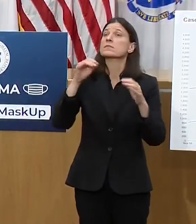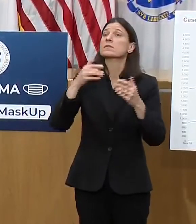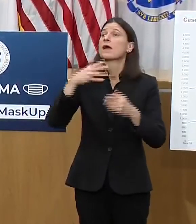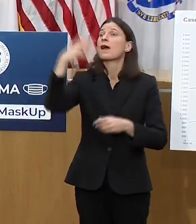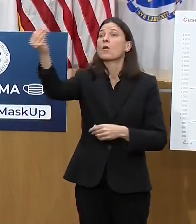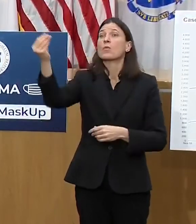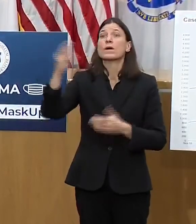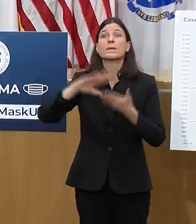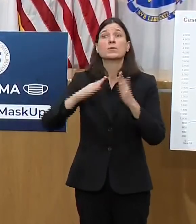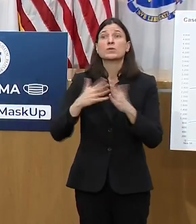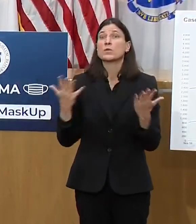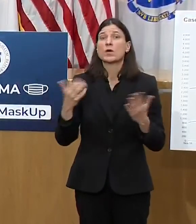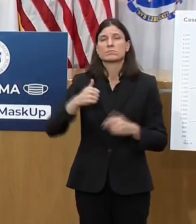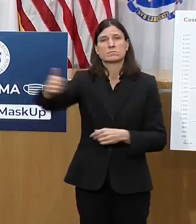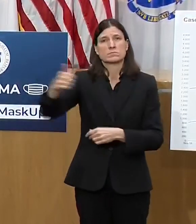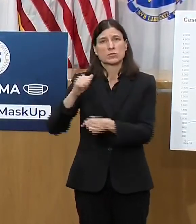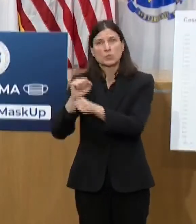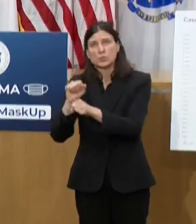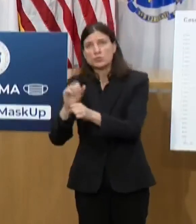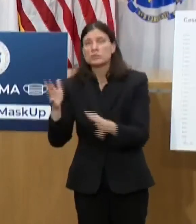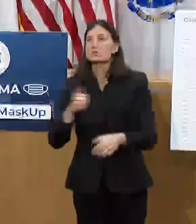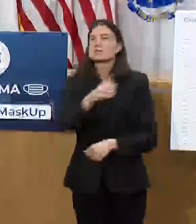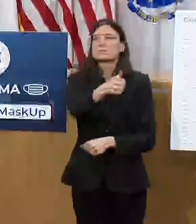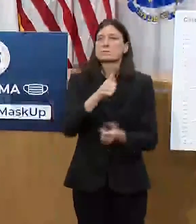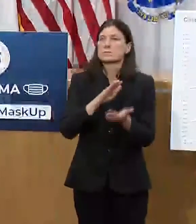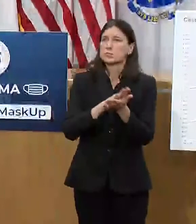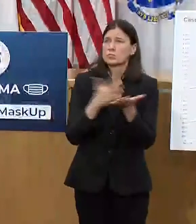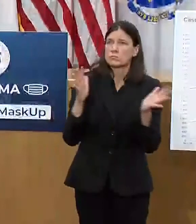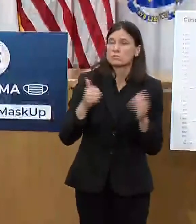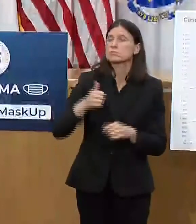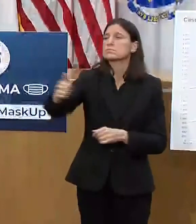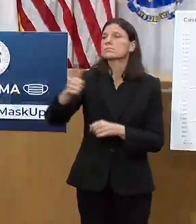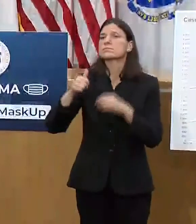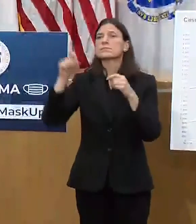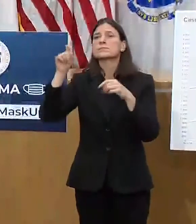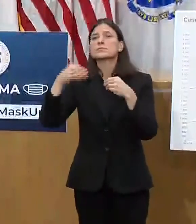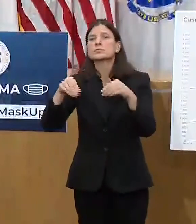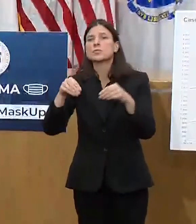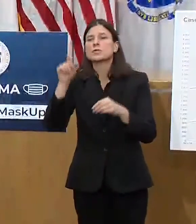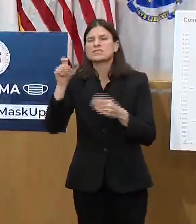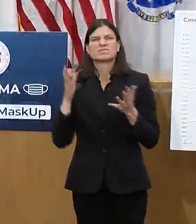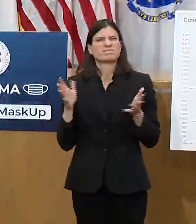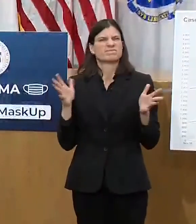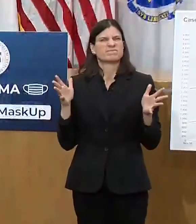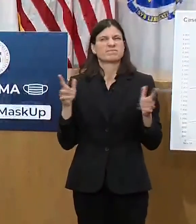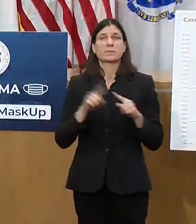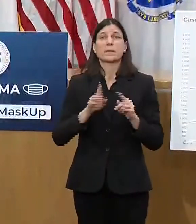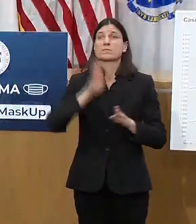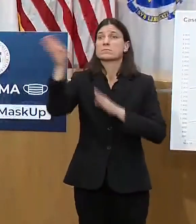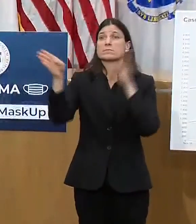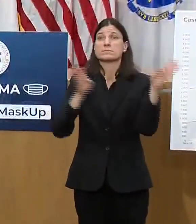with the people you live with just to get us through this difficult winter.